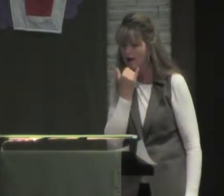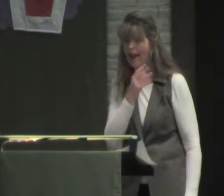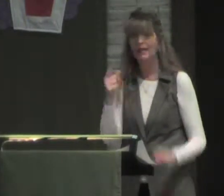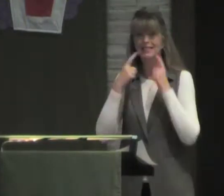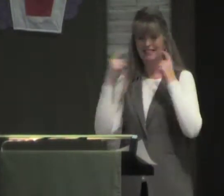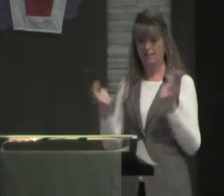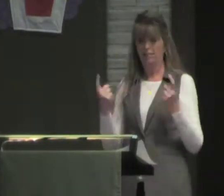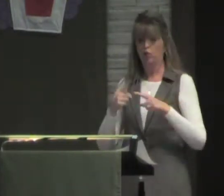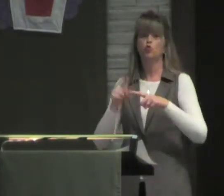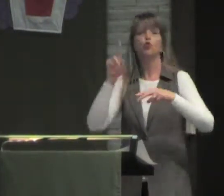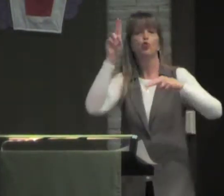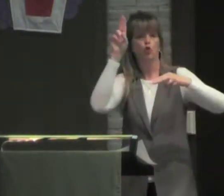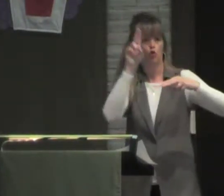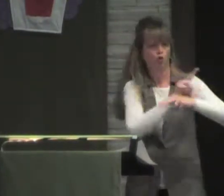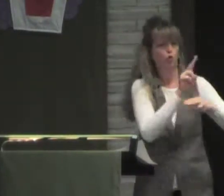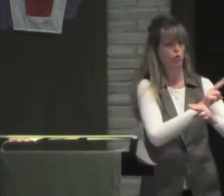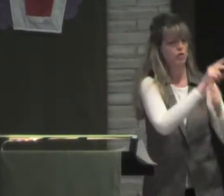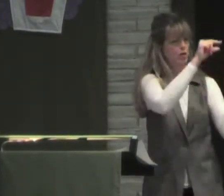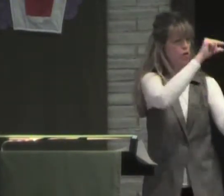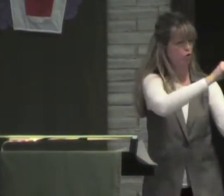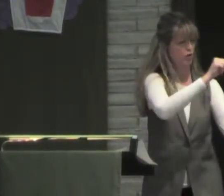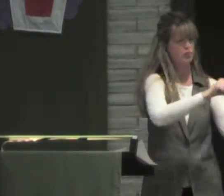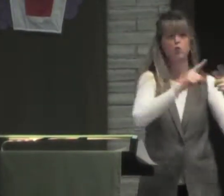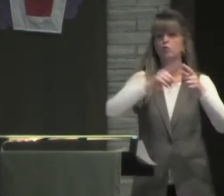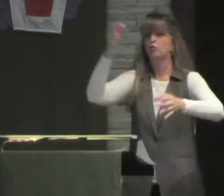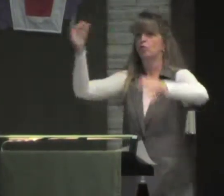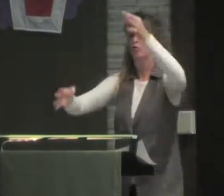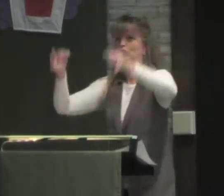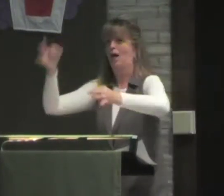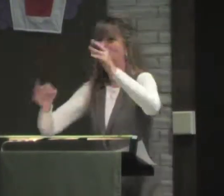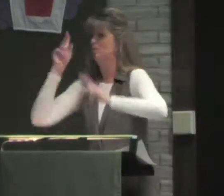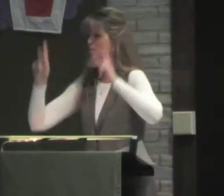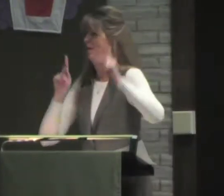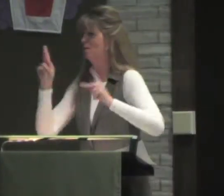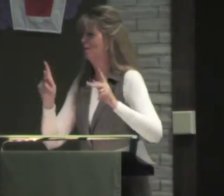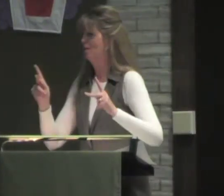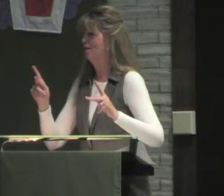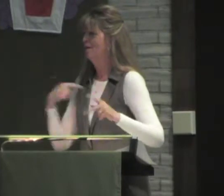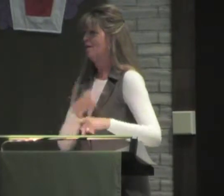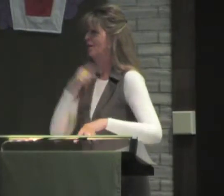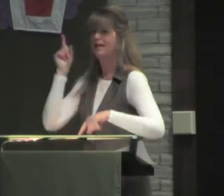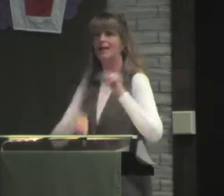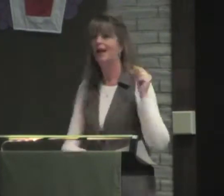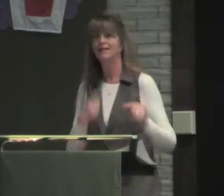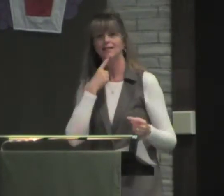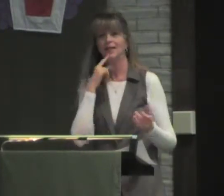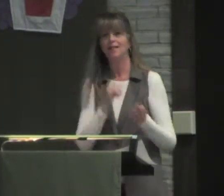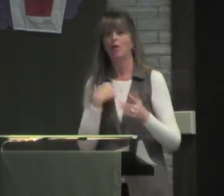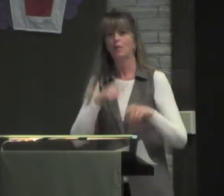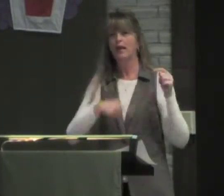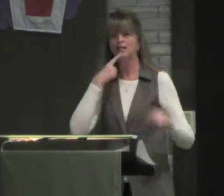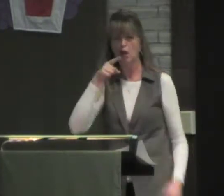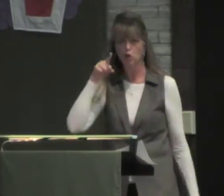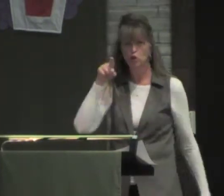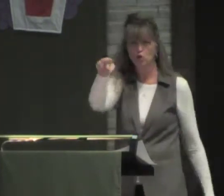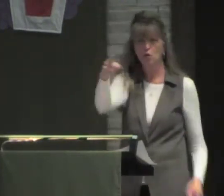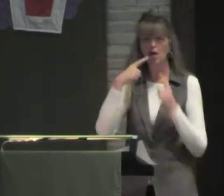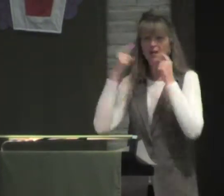dangerous and it can also be misused. In fact, it's actually a sin to use this statement to judge